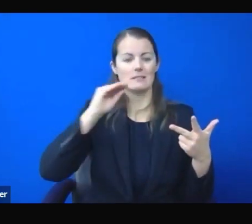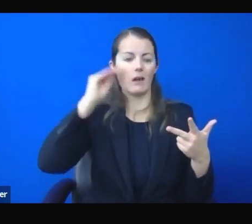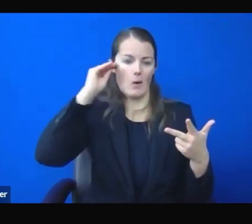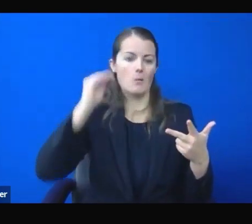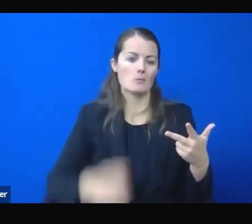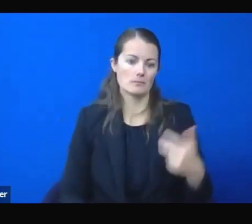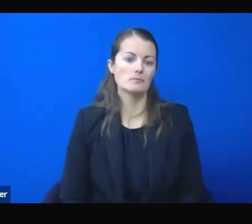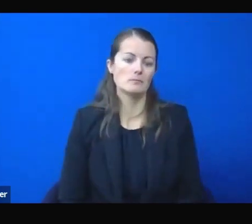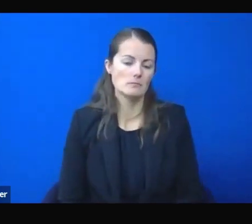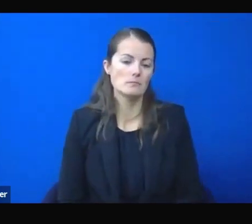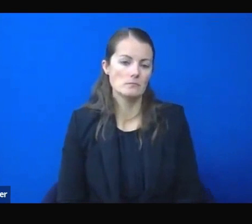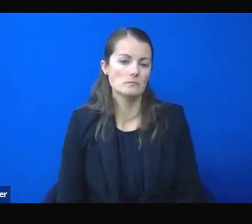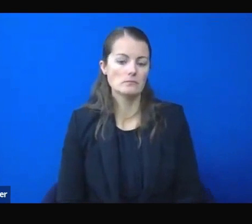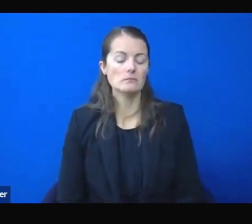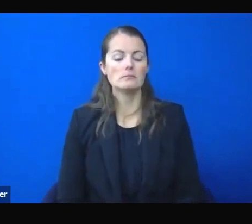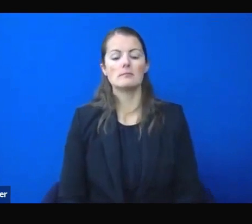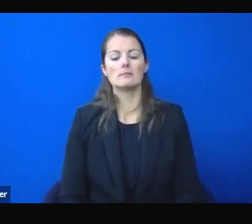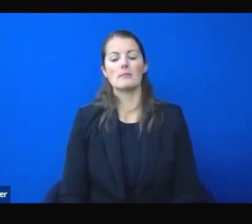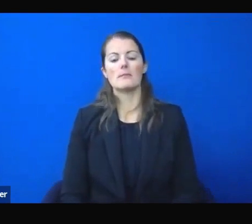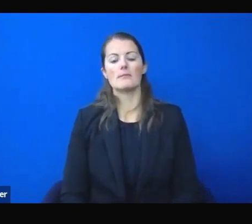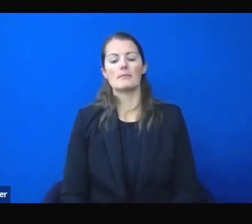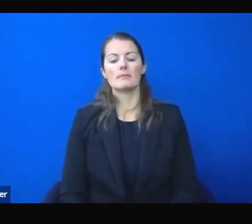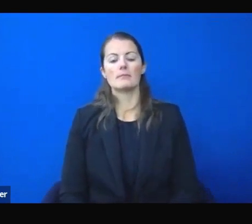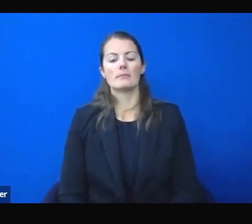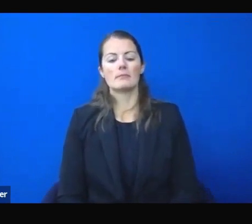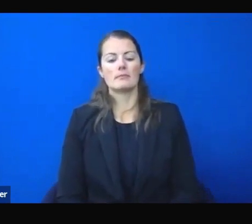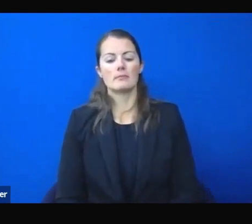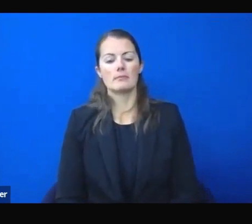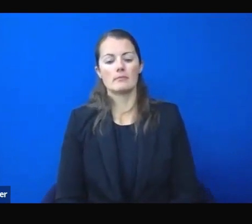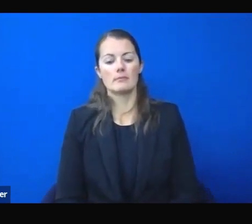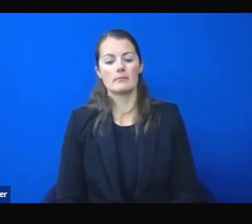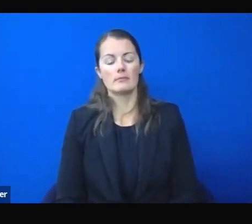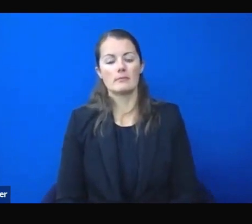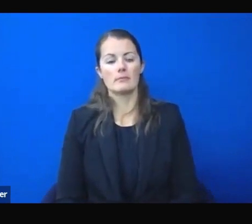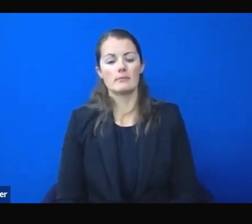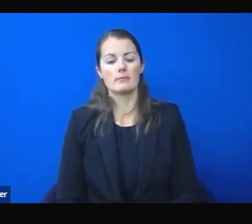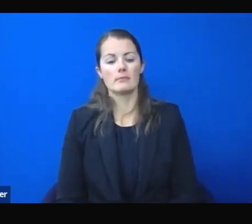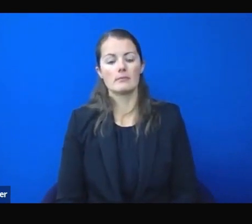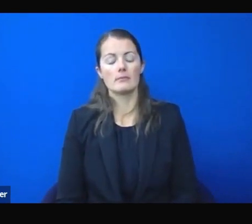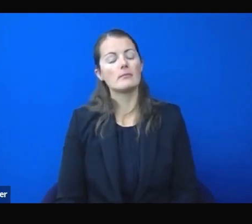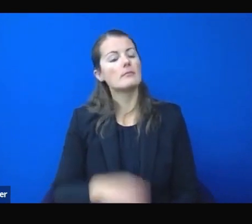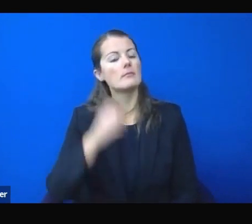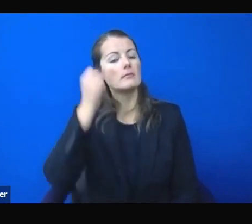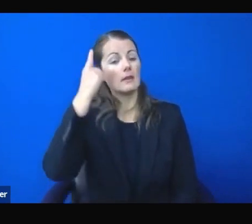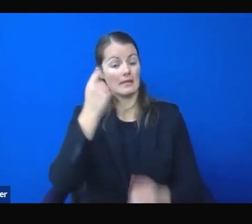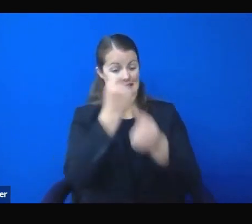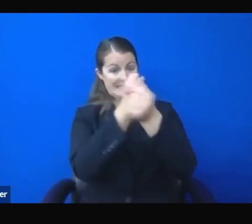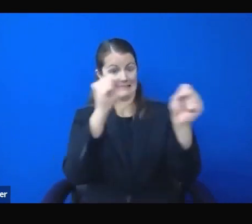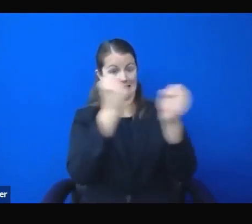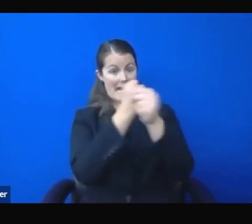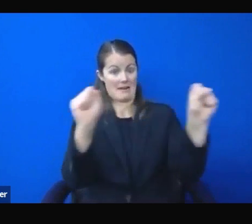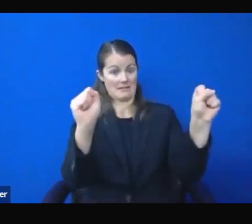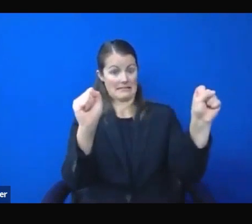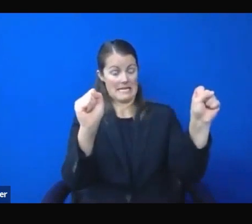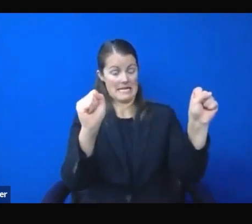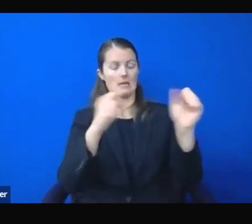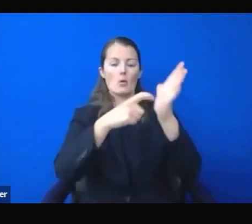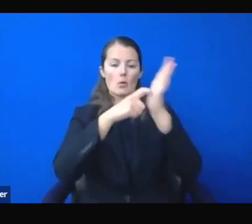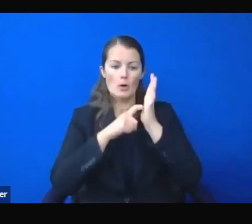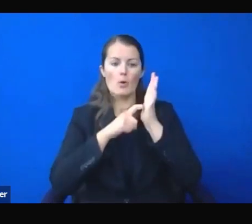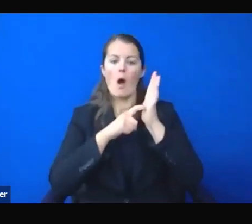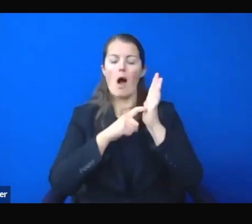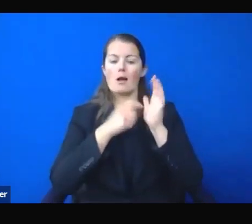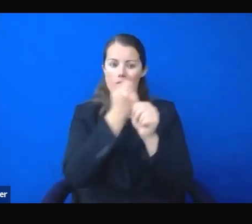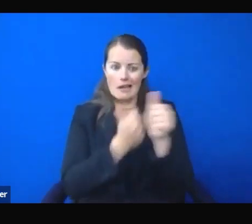So, safety is a partnership with us, with our resort community, and with our visitors. We need everybody to do their part.